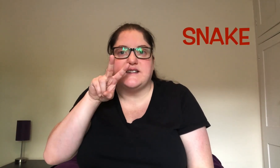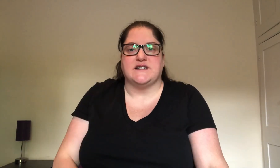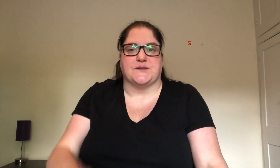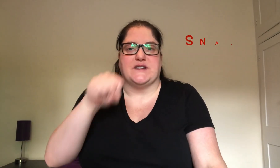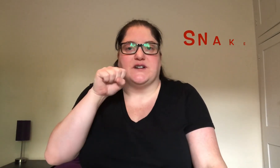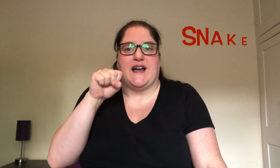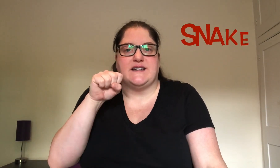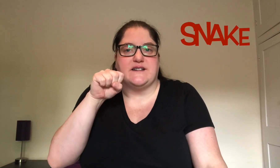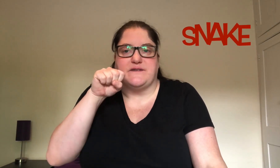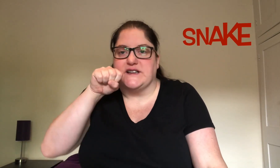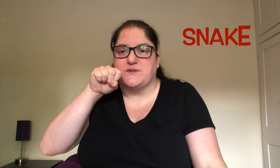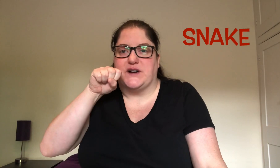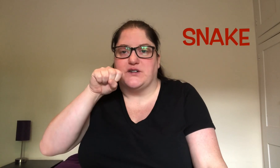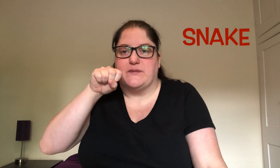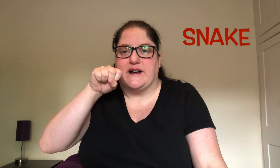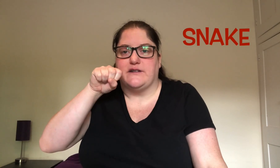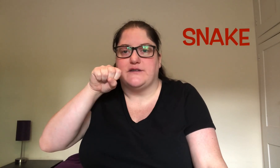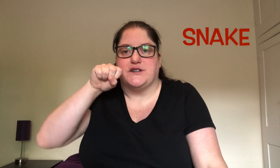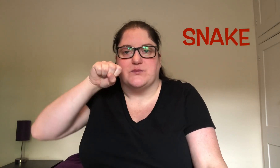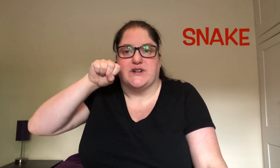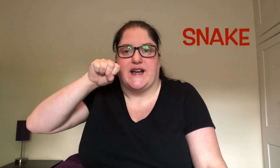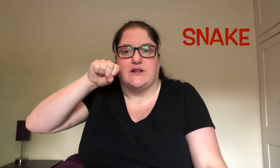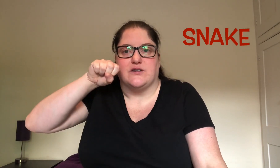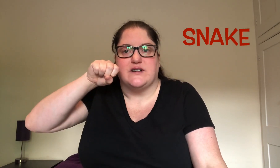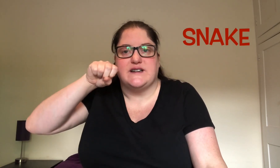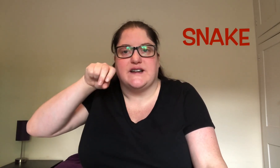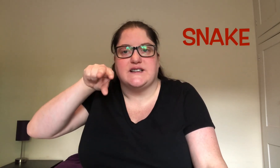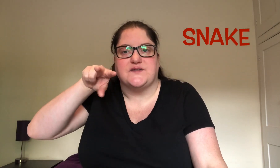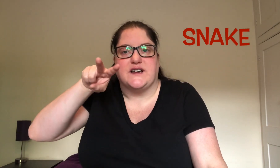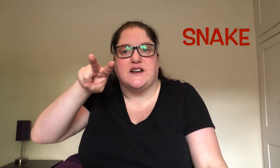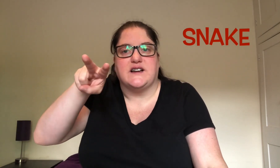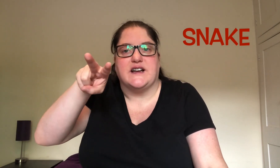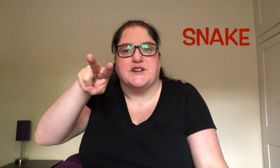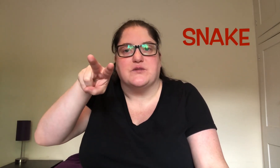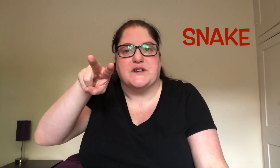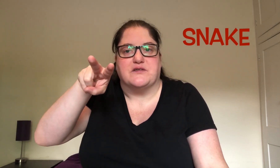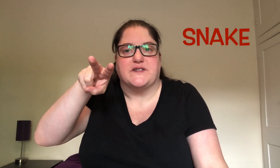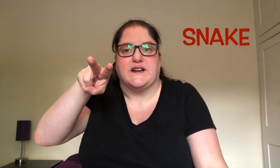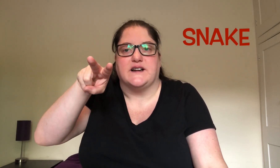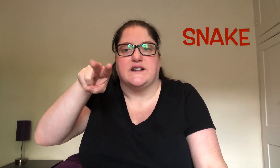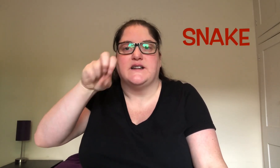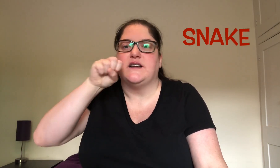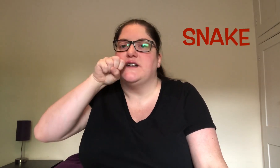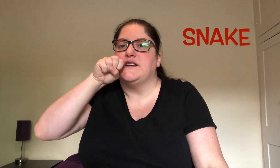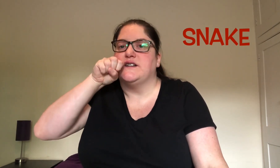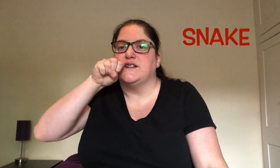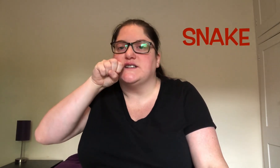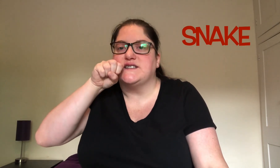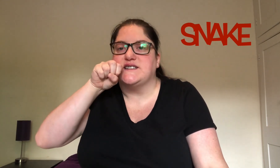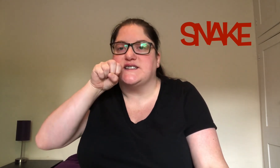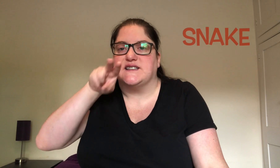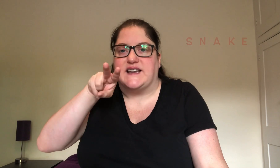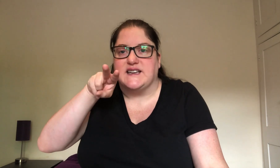So with your hand in a fist by your mouth you bring out your index finger and your middle finger. Snake.